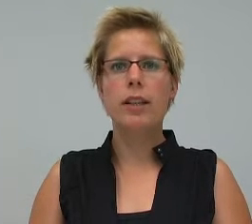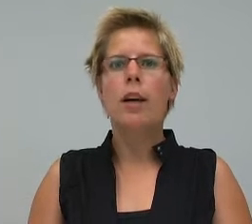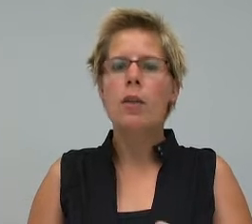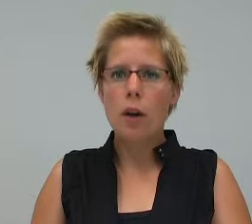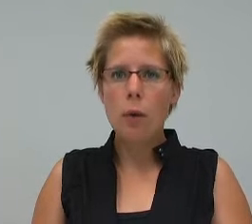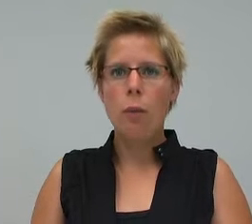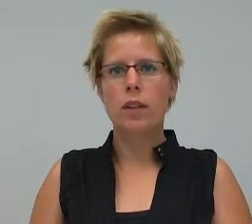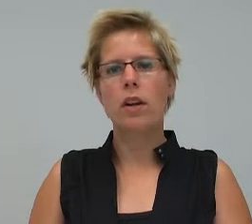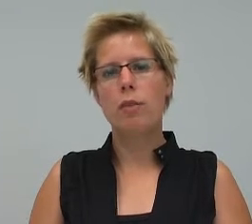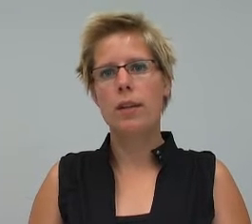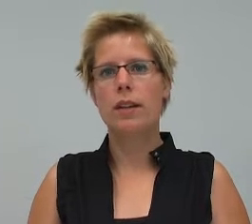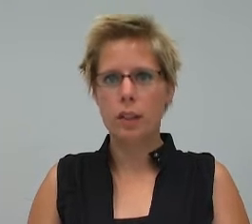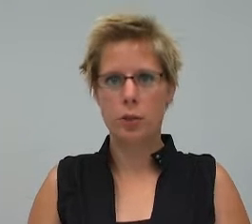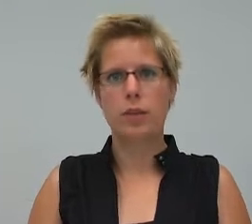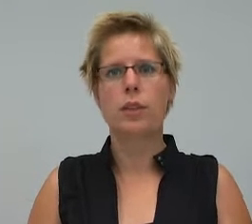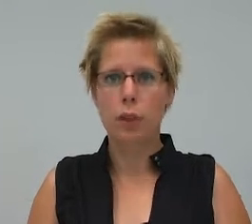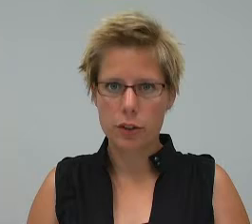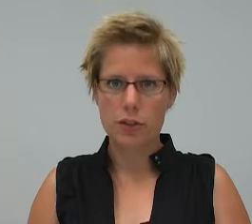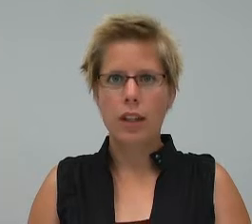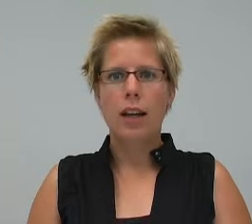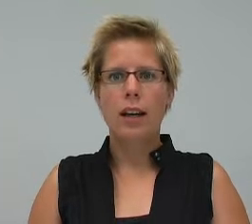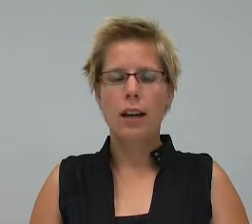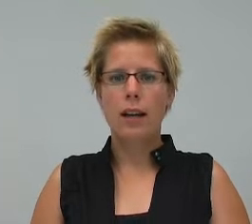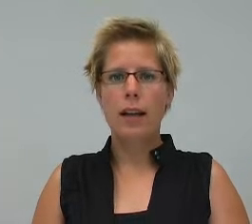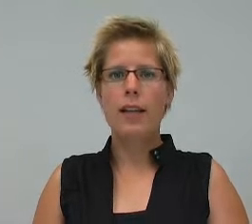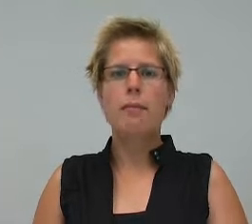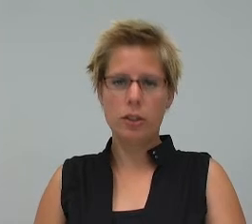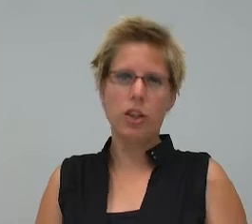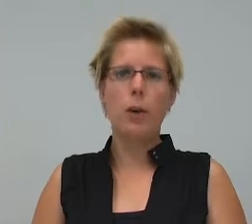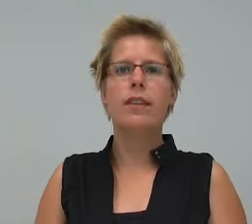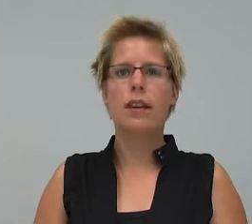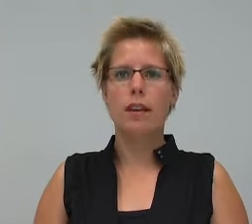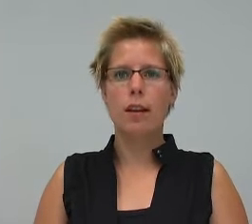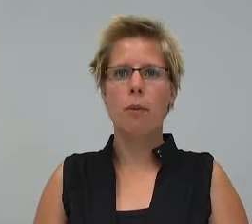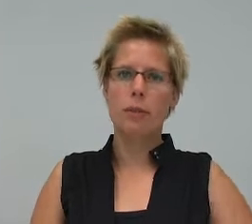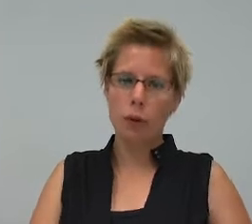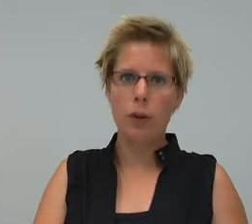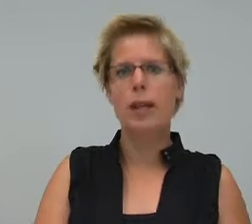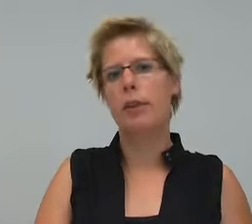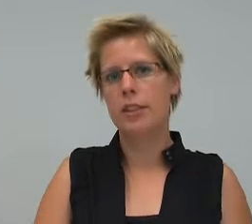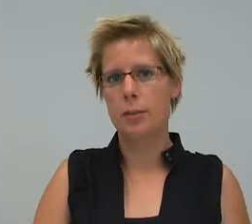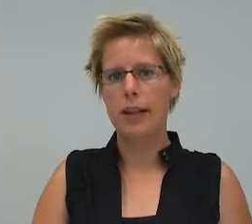know what the government does with the results. And they must know it before they participate.